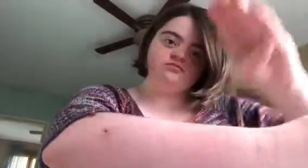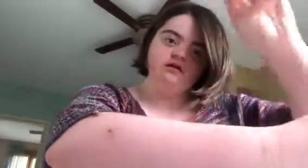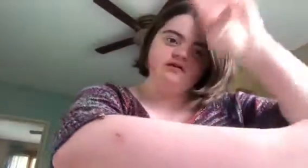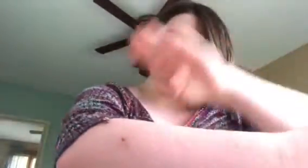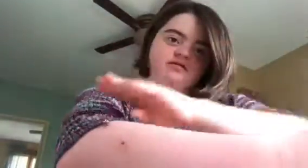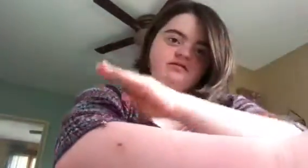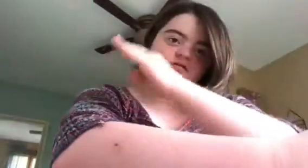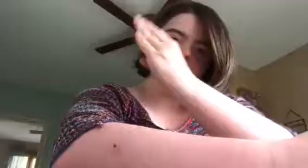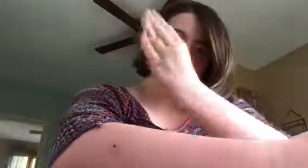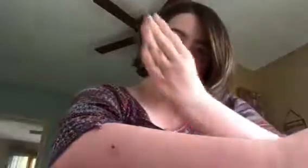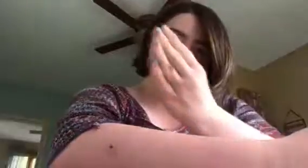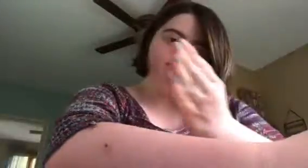this.